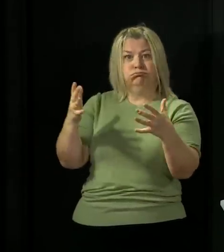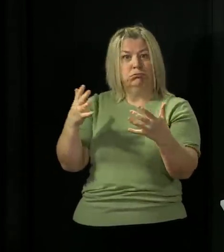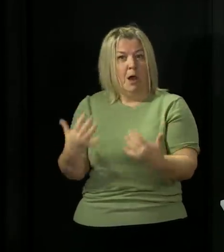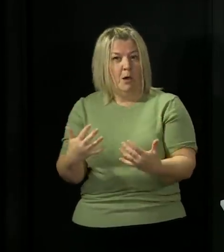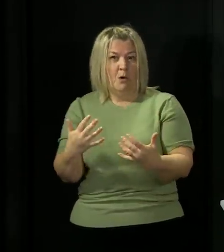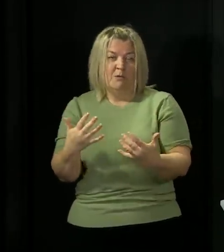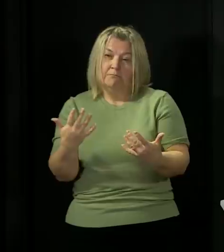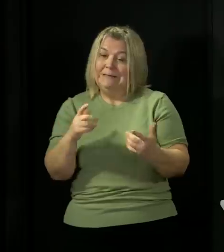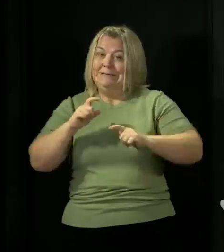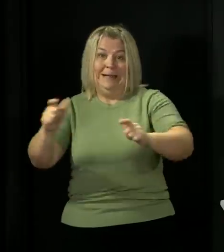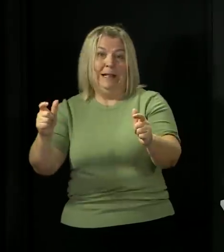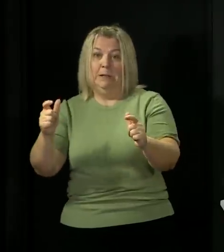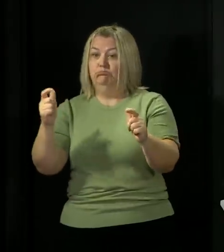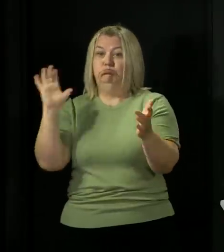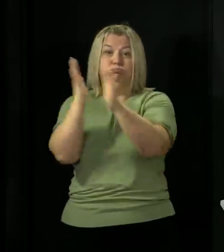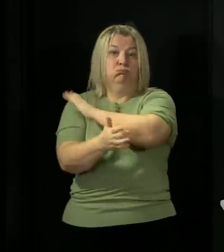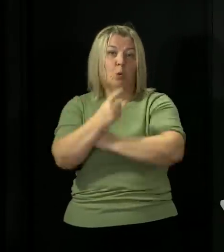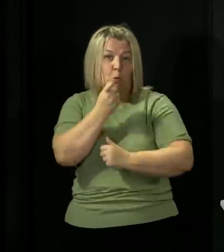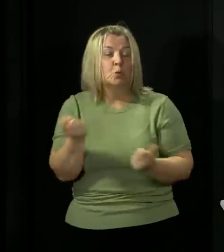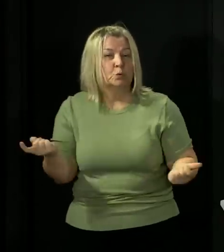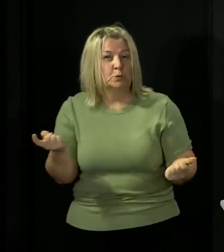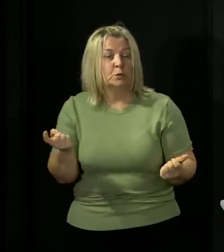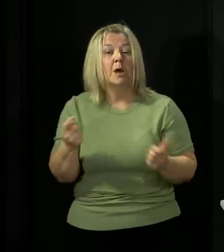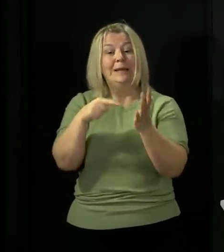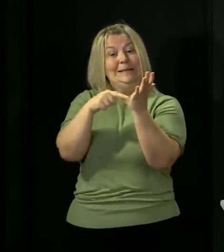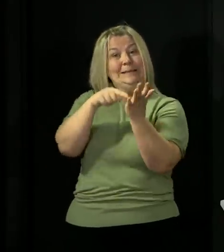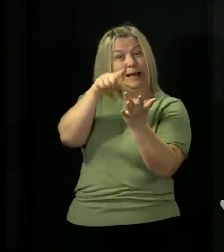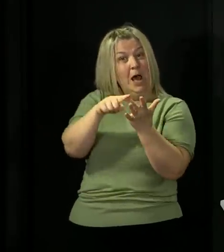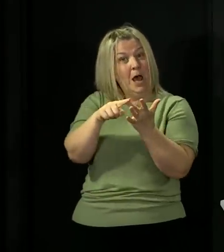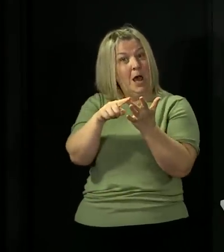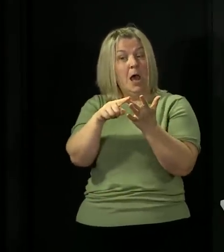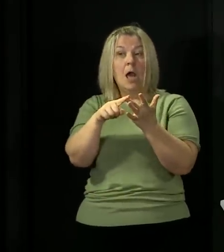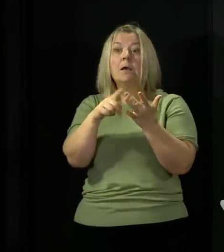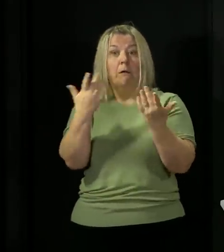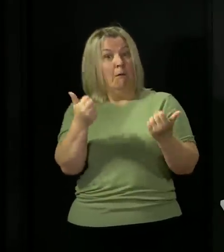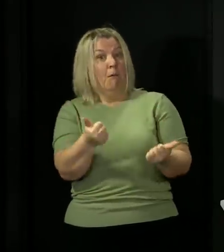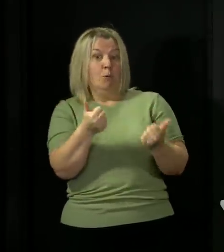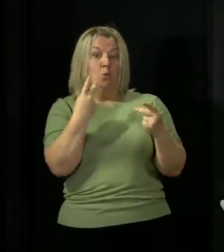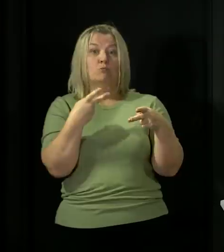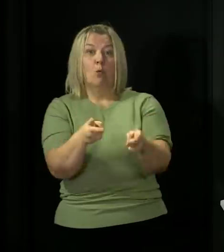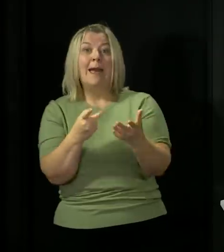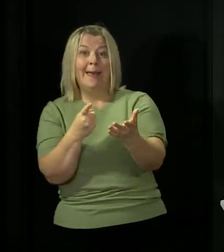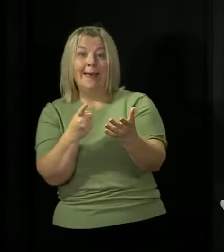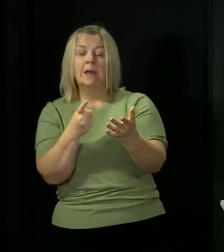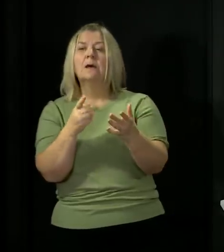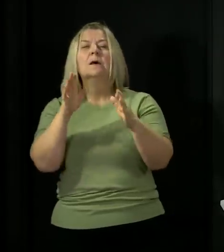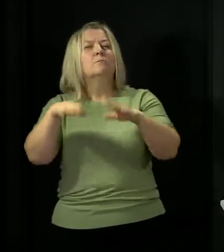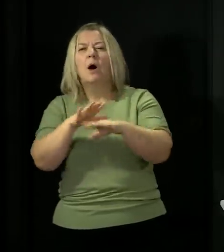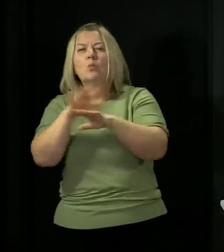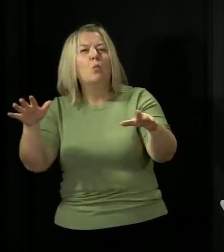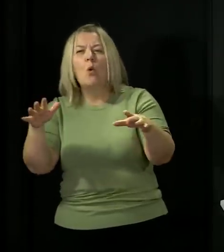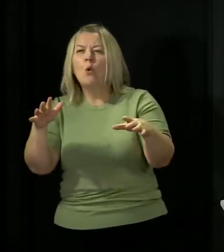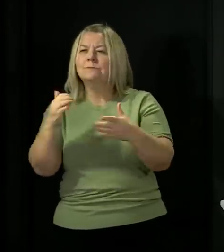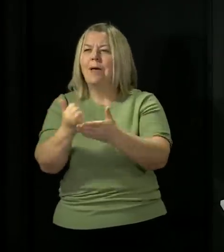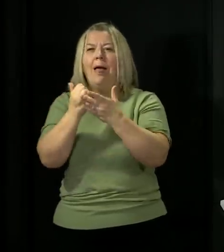will be a key part of our approach but it will not on its own keep infection rates down or the R number below one. It's not